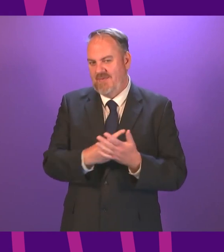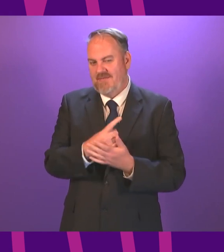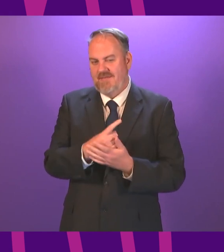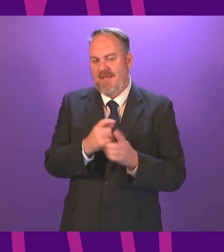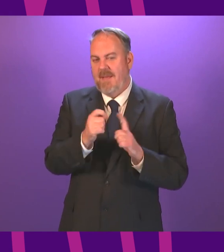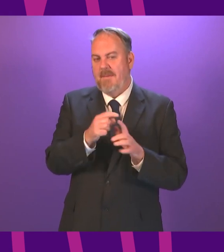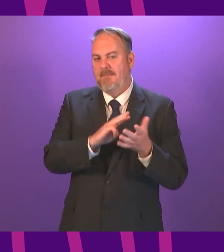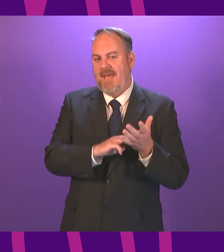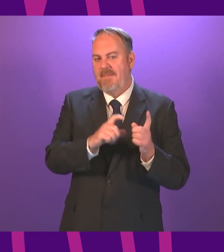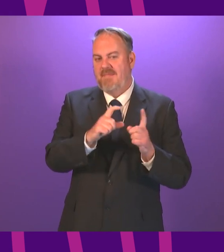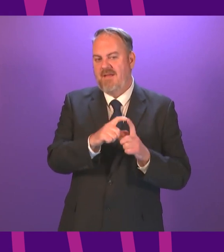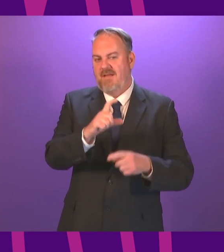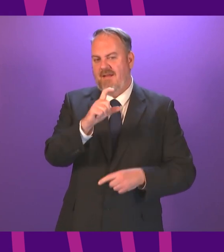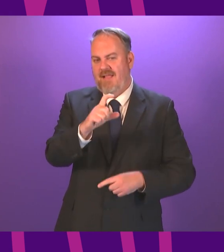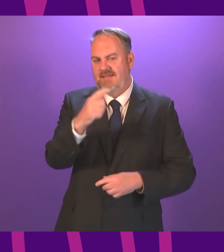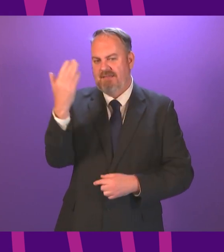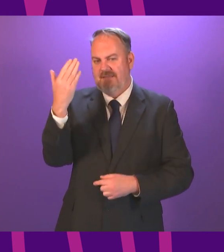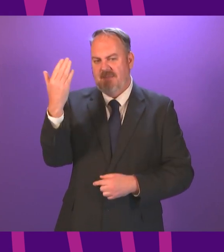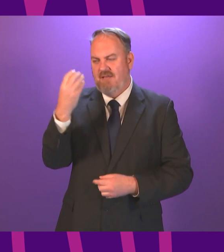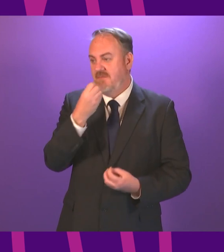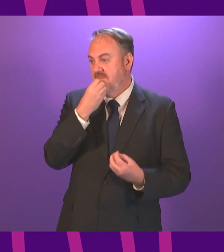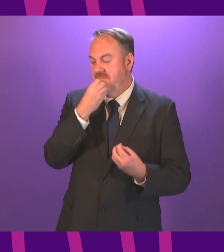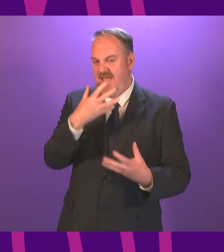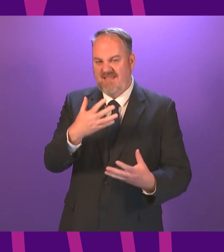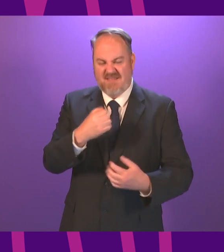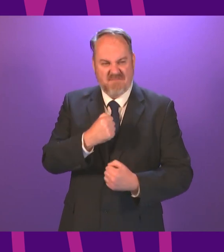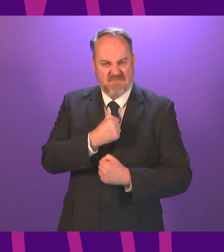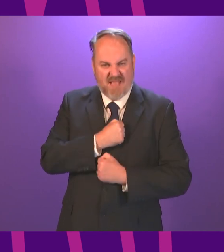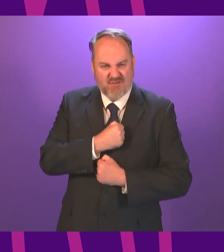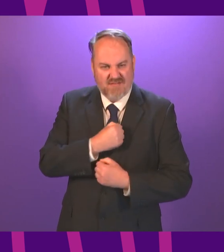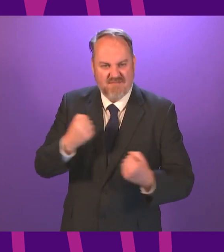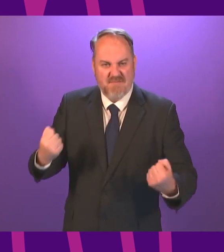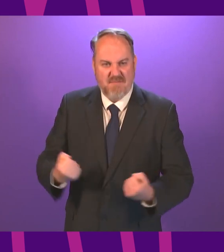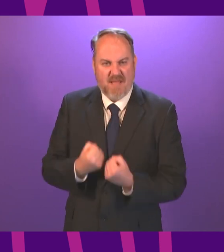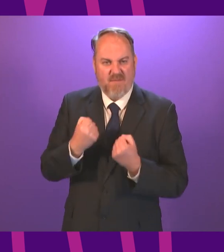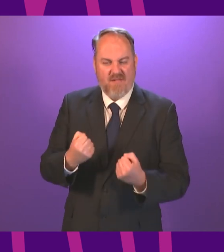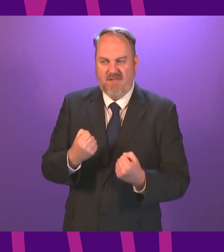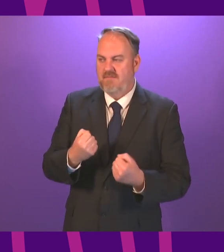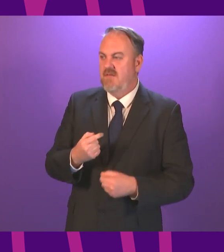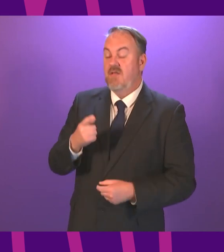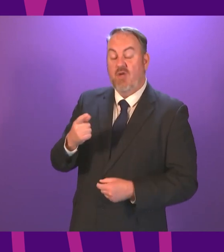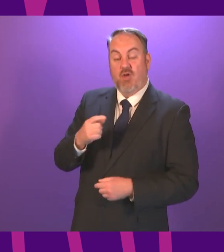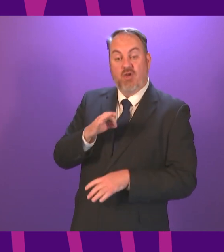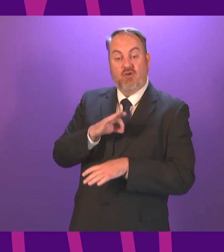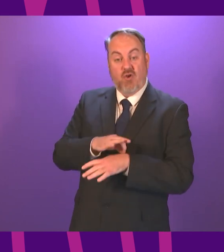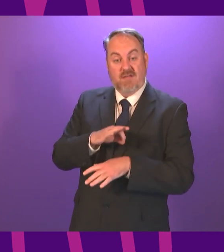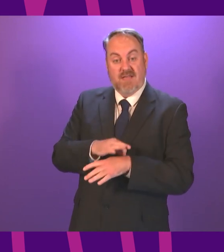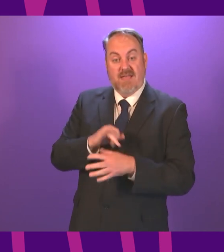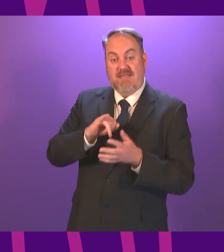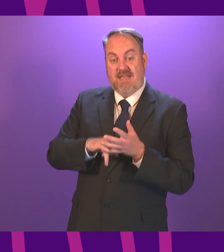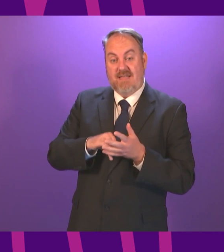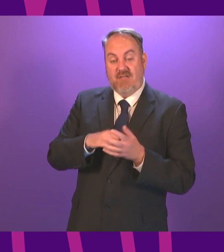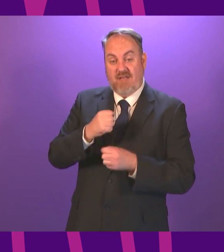Pam Duncan Clancy was phenomenal passionate it was powerful as was Dr Sandesh Ghulhani